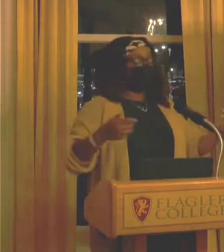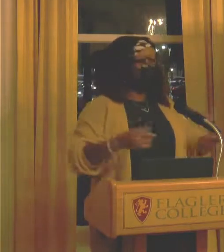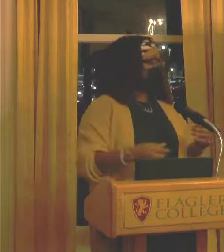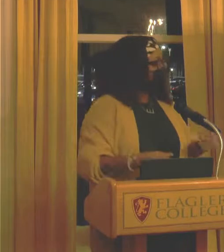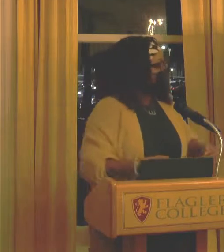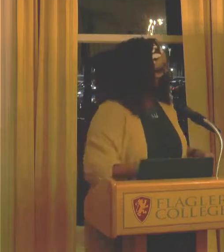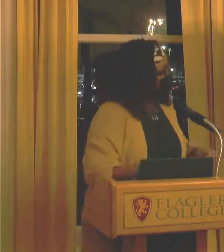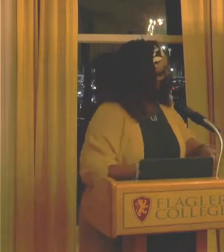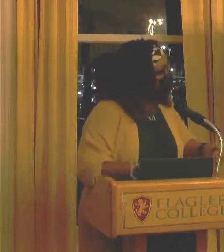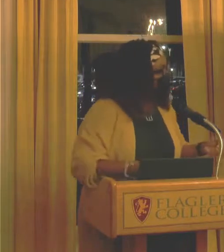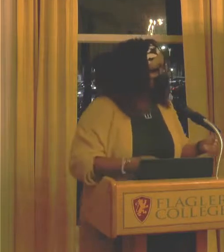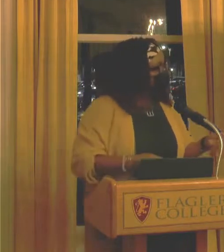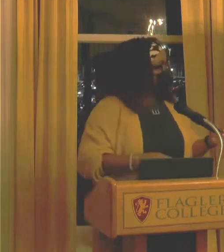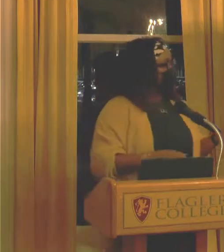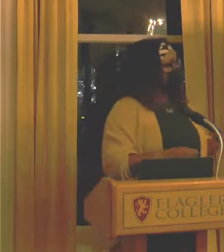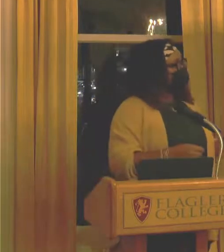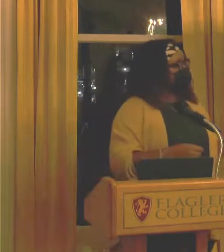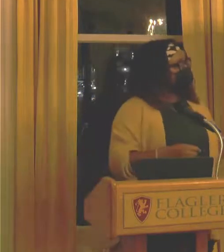pass out talking in this mask.